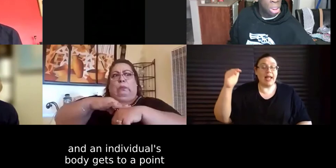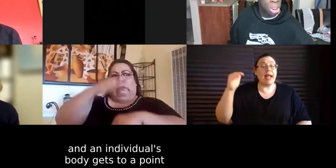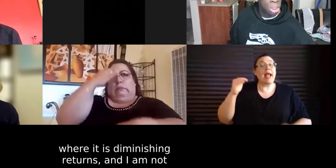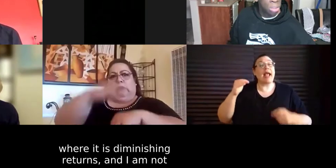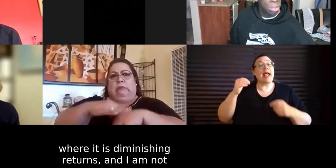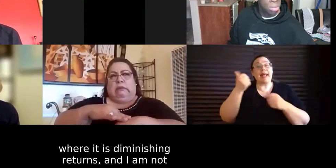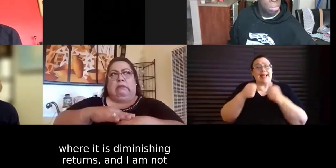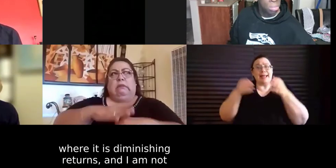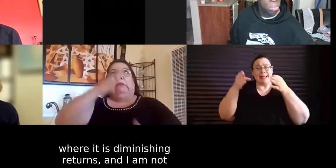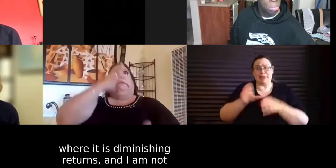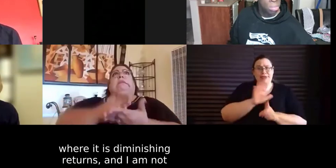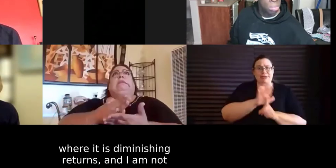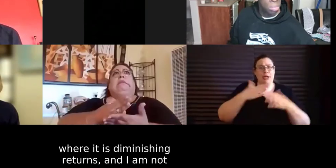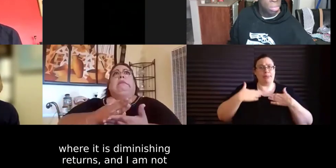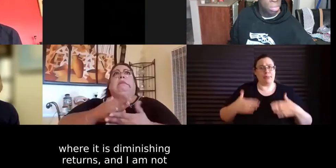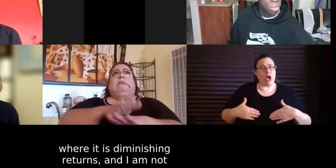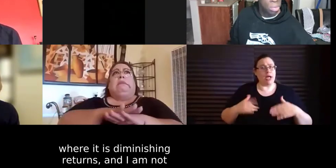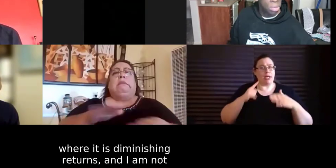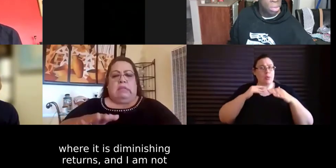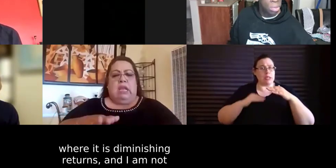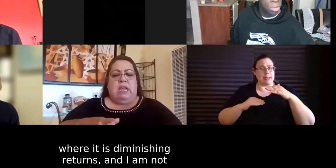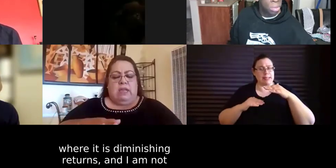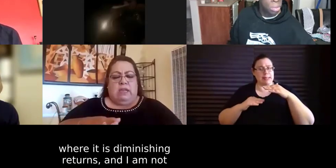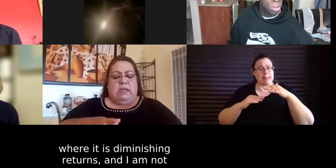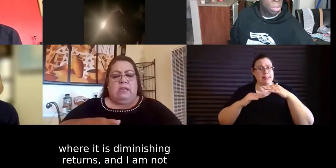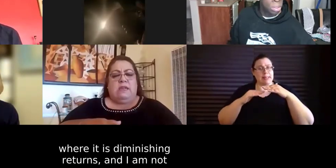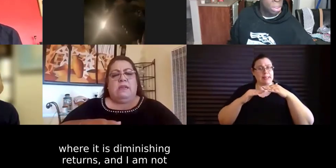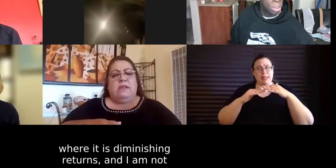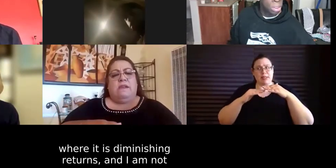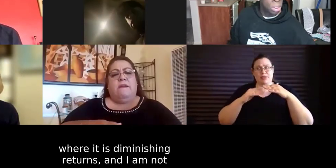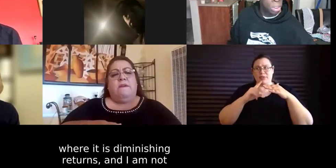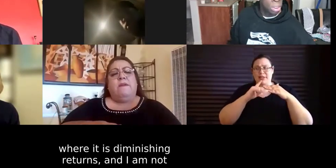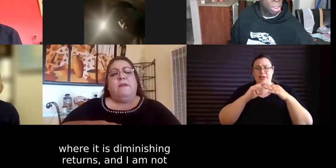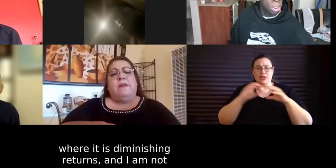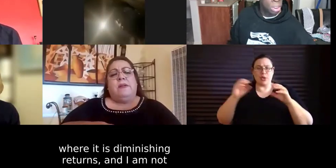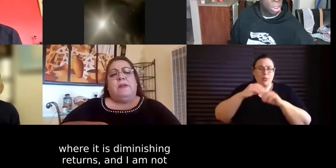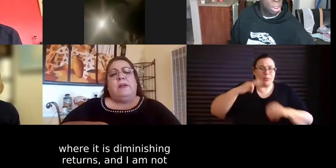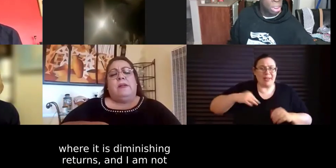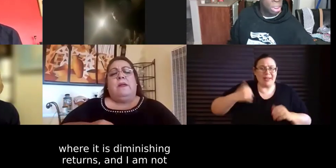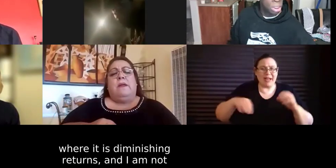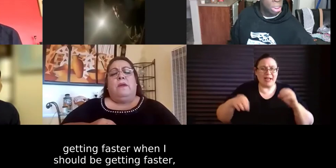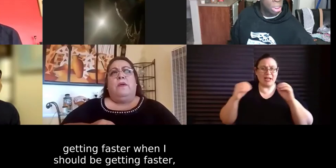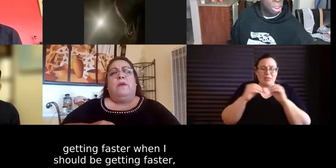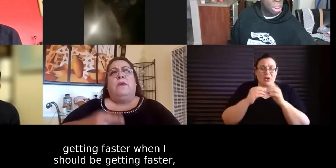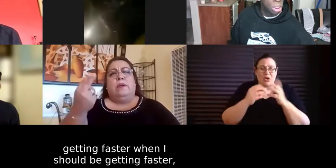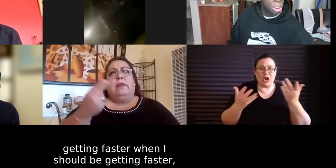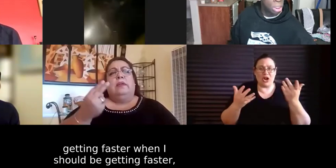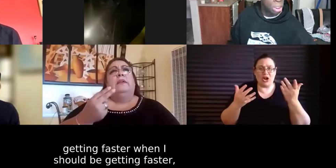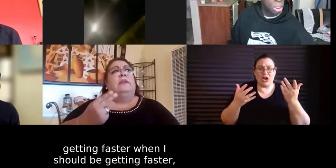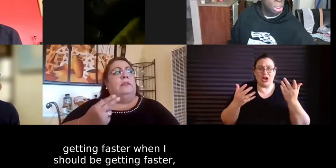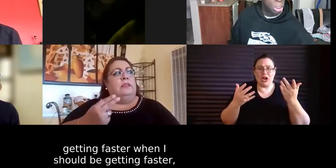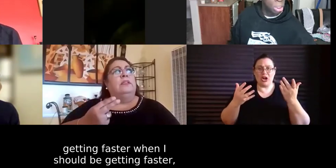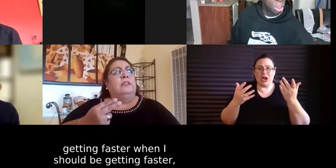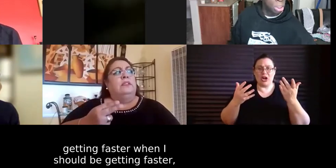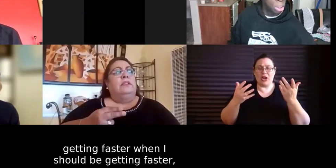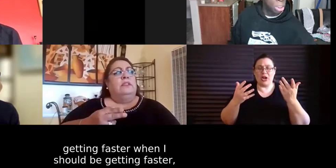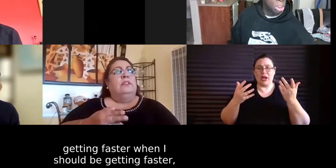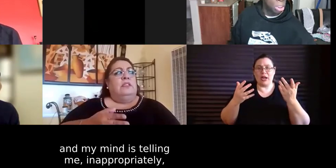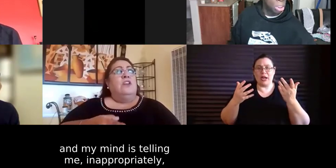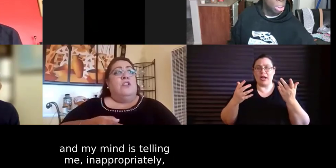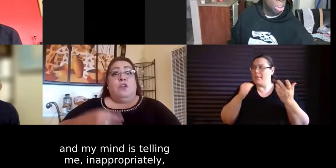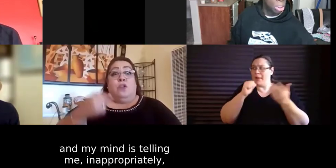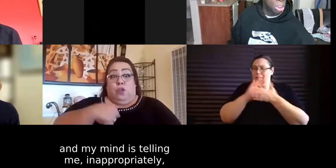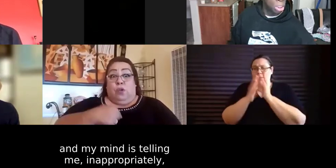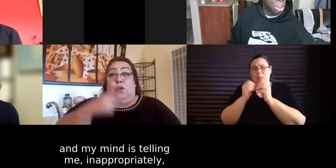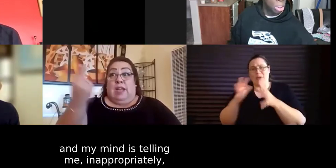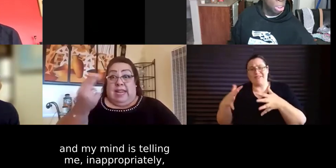point where it's diminishing returns and i am not getting faster when i should be getting faster